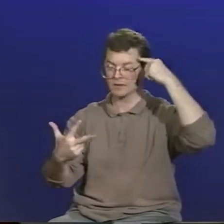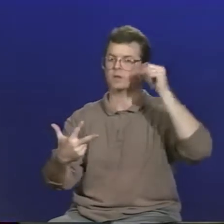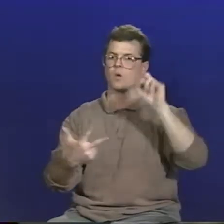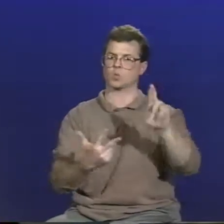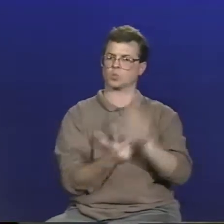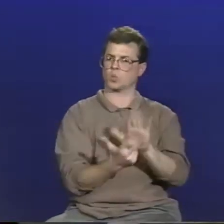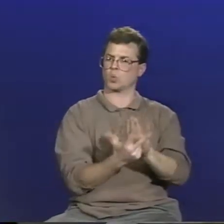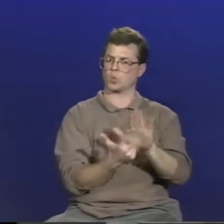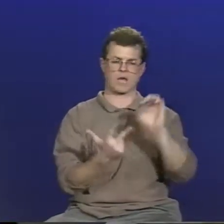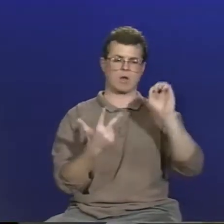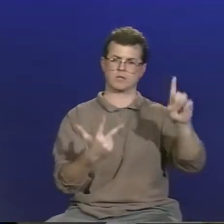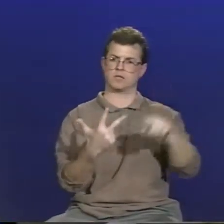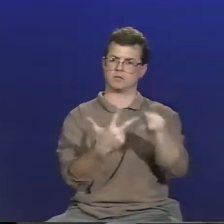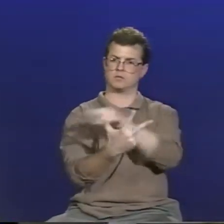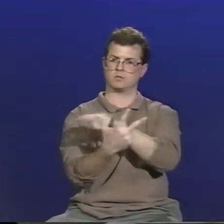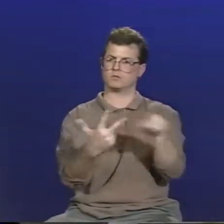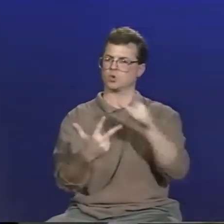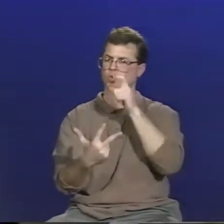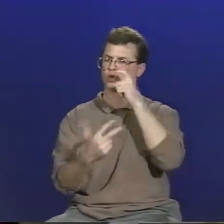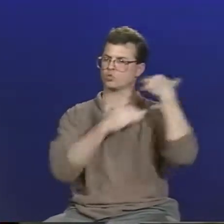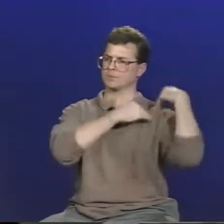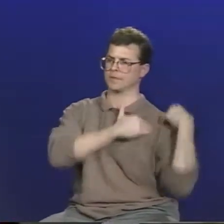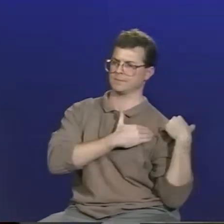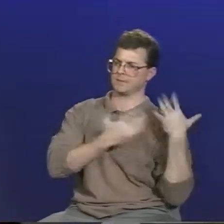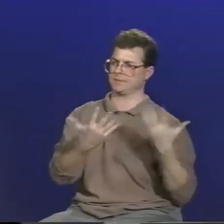community, the government, or the educational system.